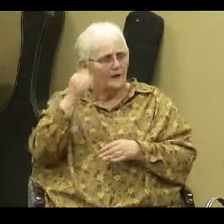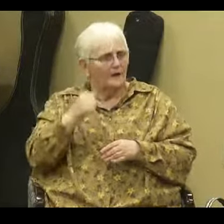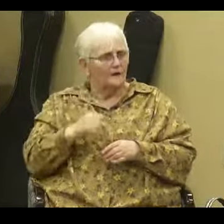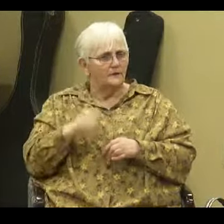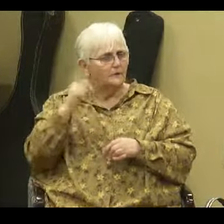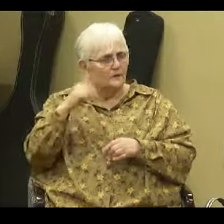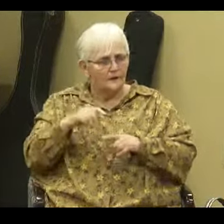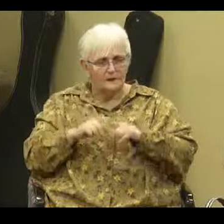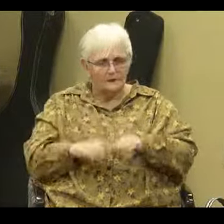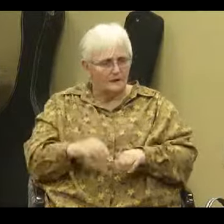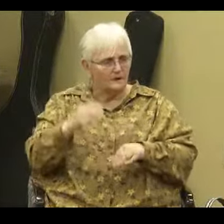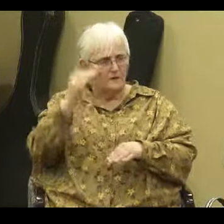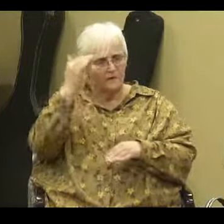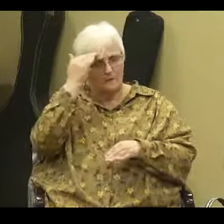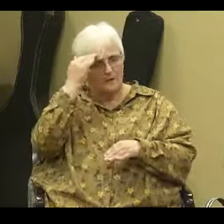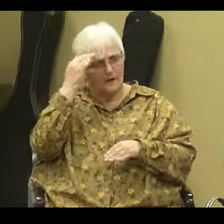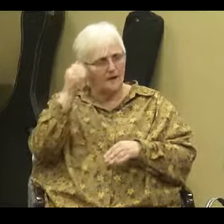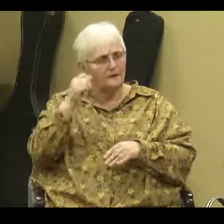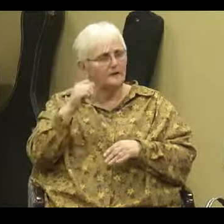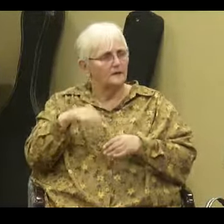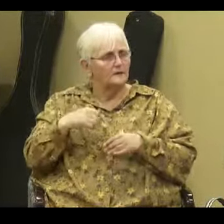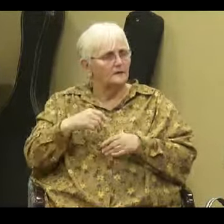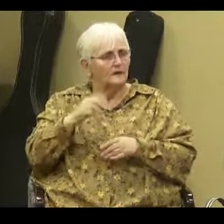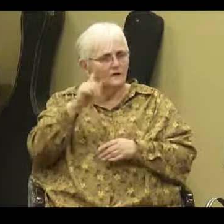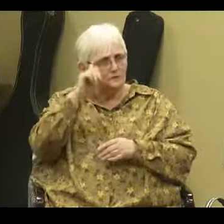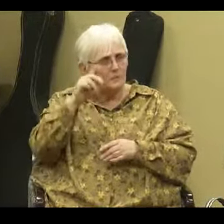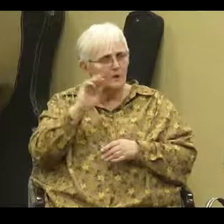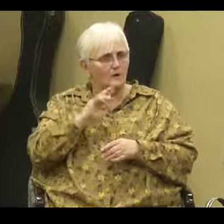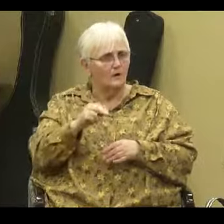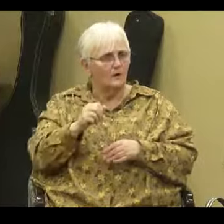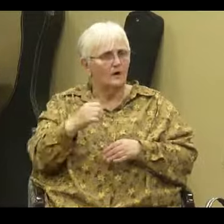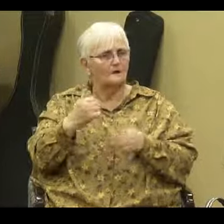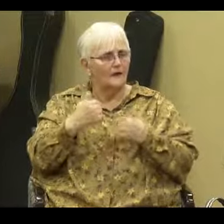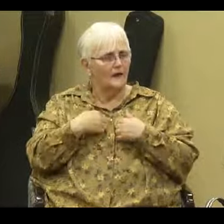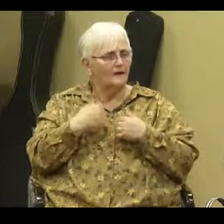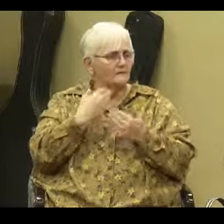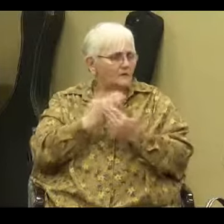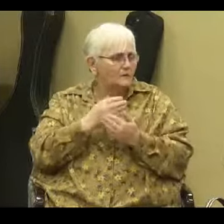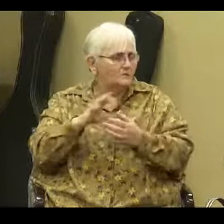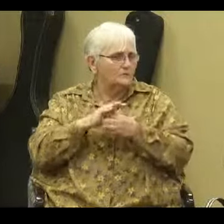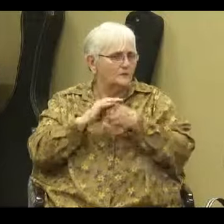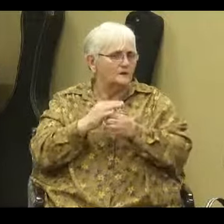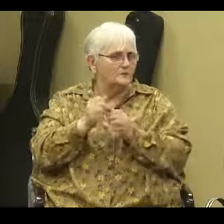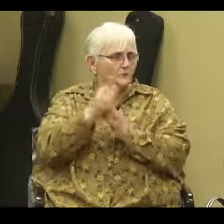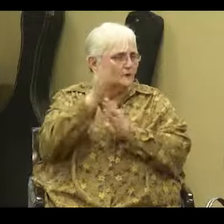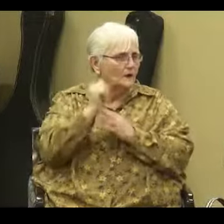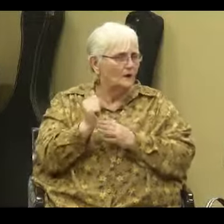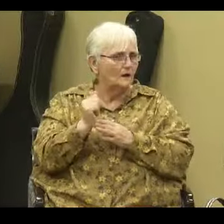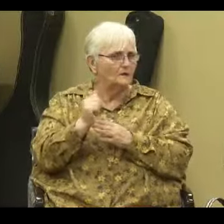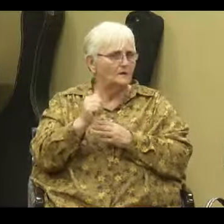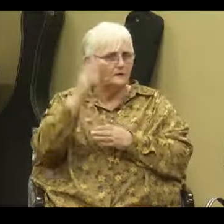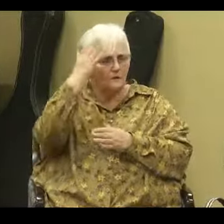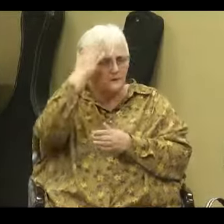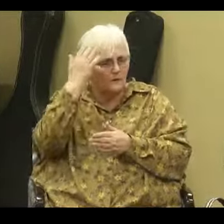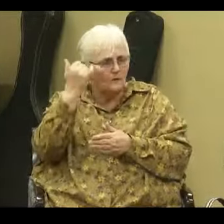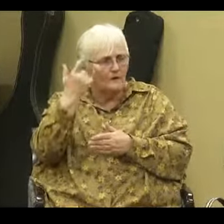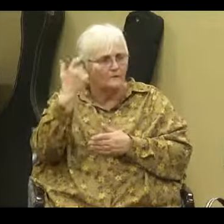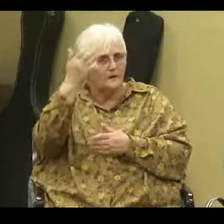rely on the intellect to have an intimate, to have a relationship with God. You know why? Because God is so